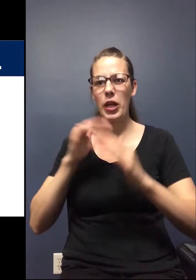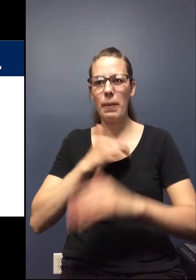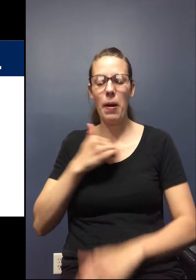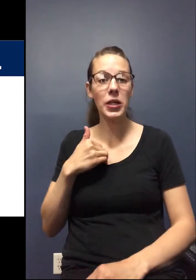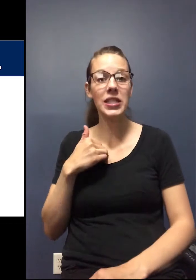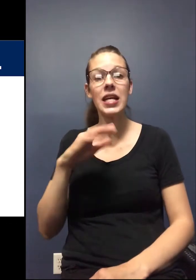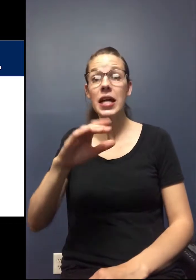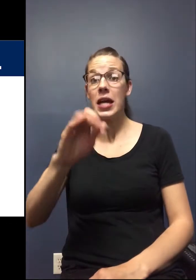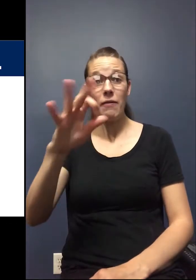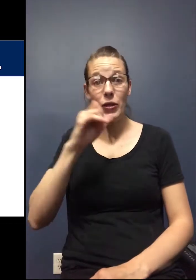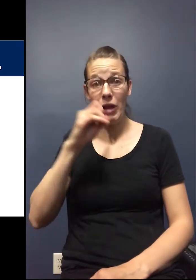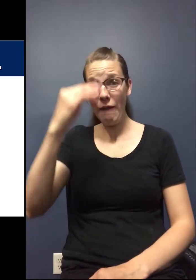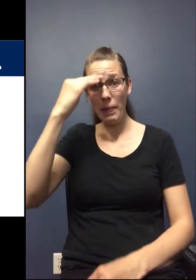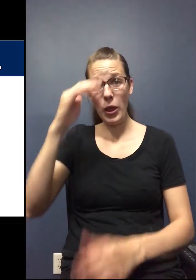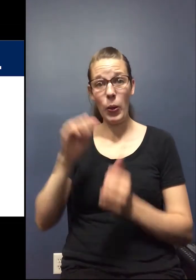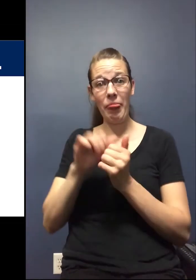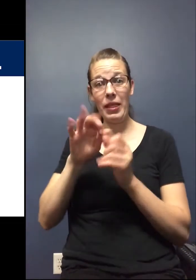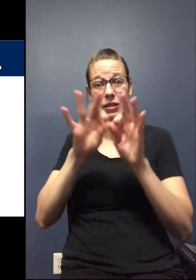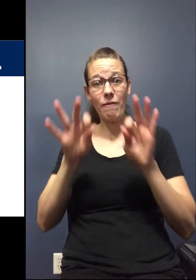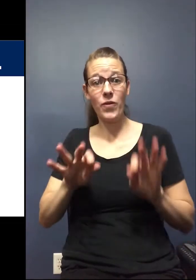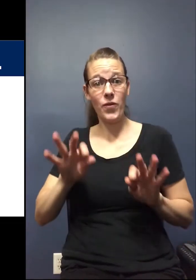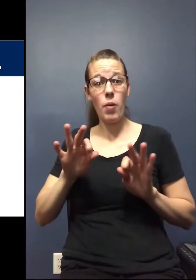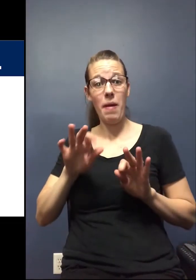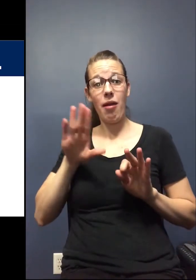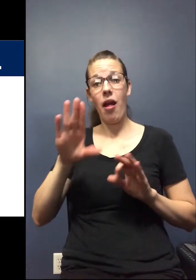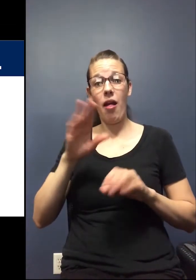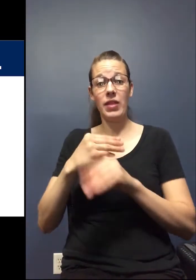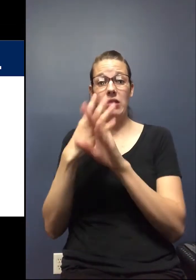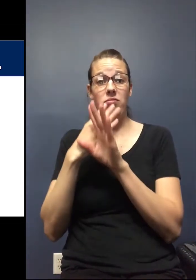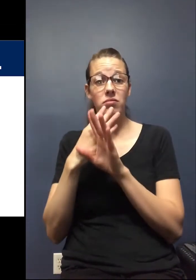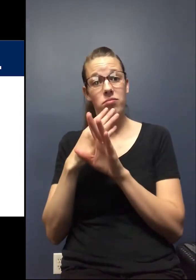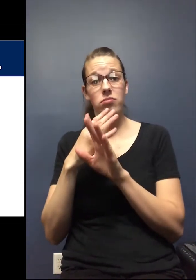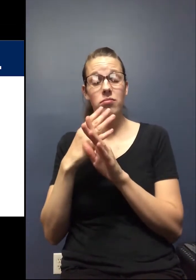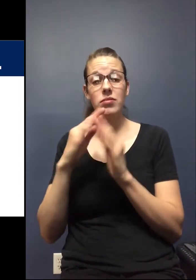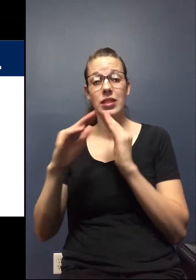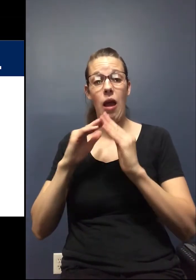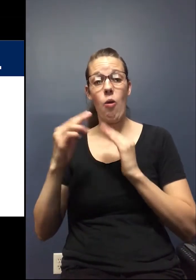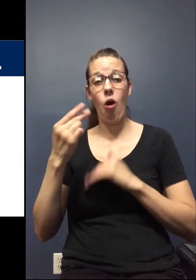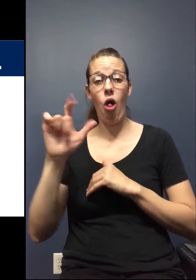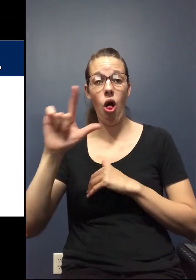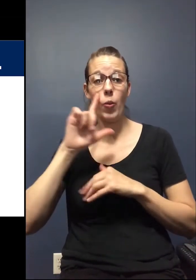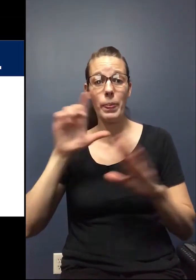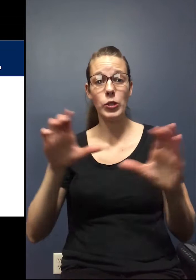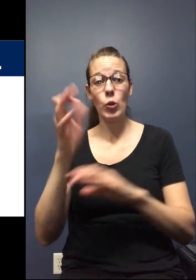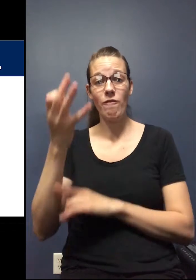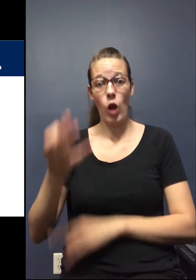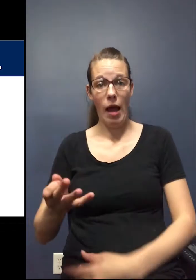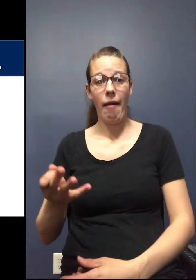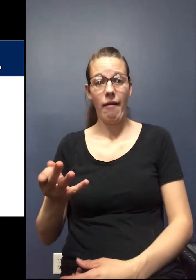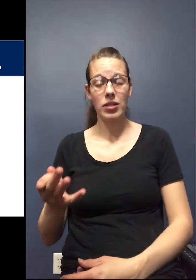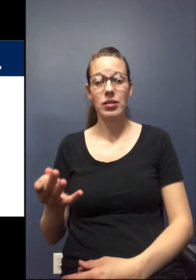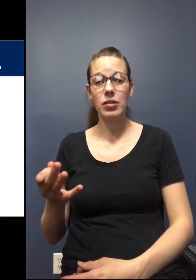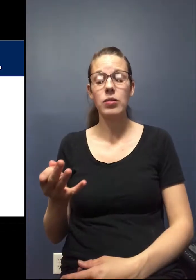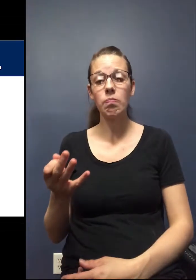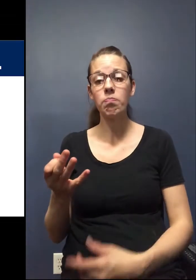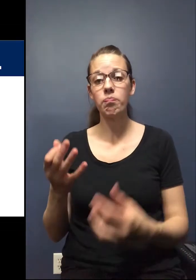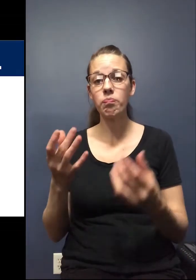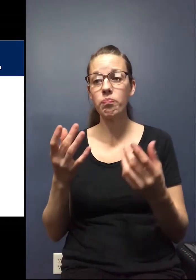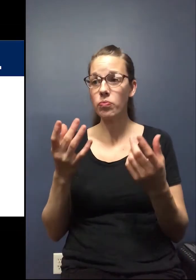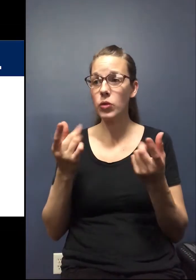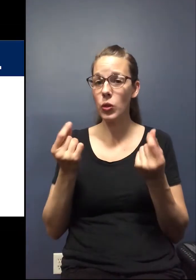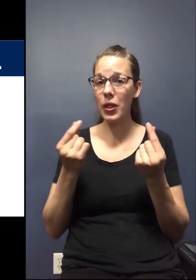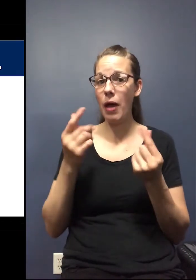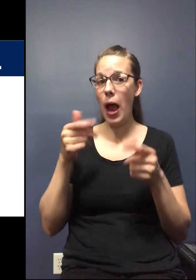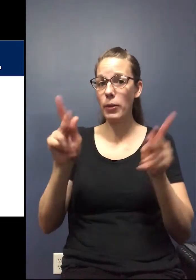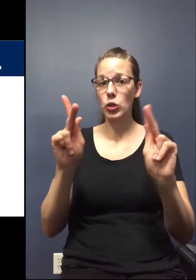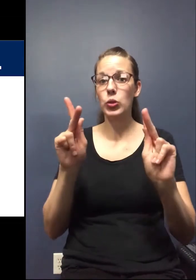So, if you're not familiar with the format of the virtual town halls that we have been doing on Fridays, the way that it works is there's an